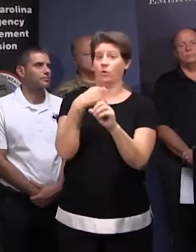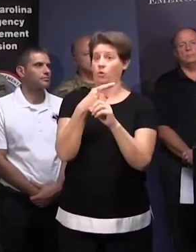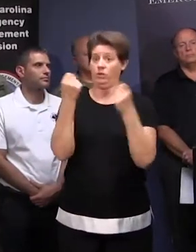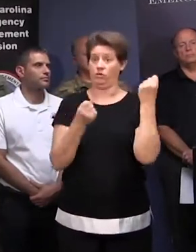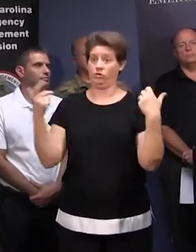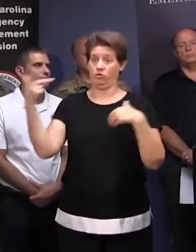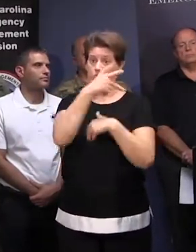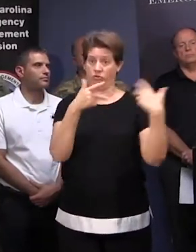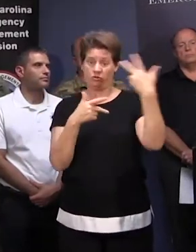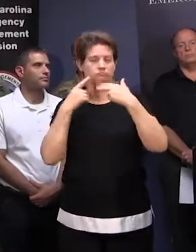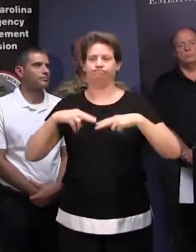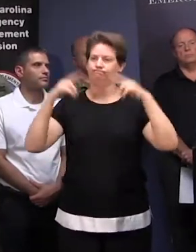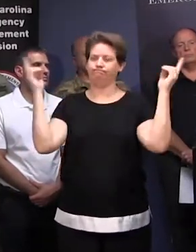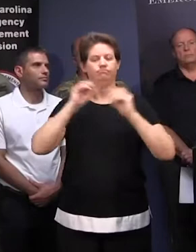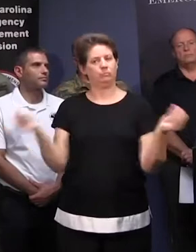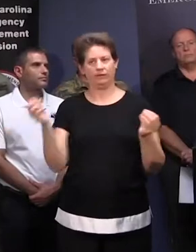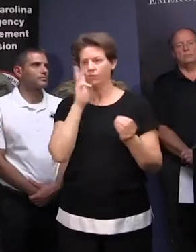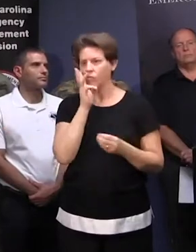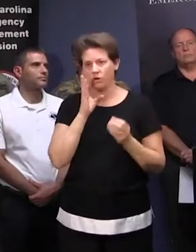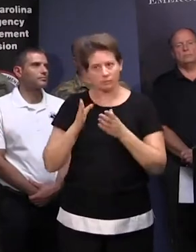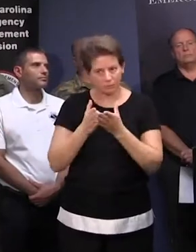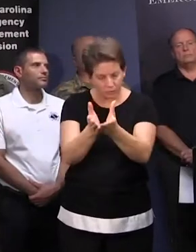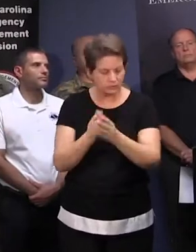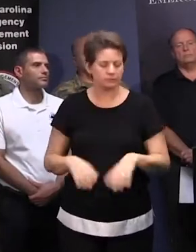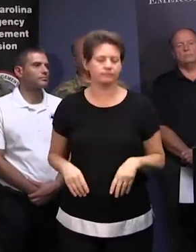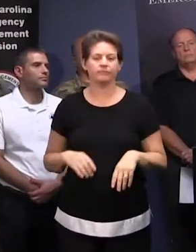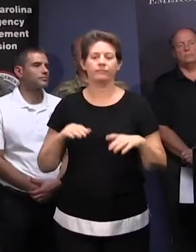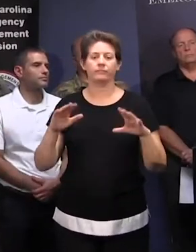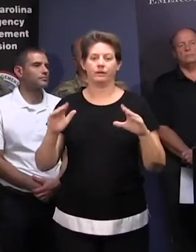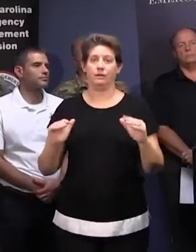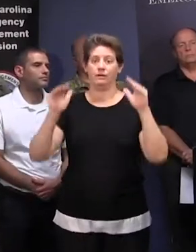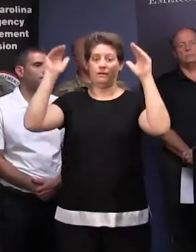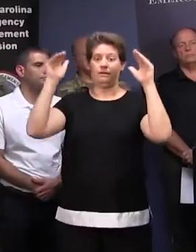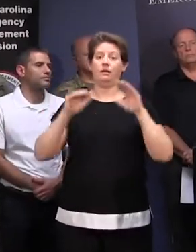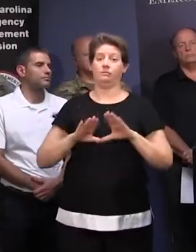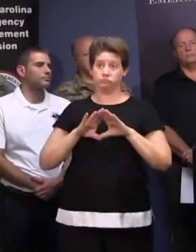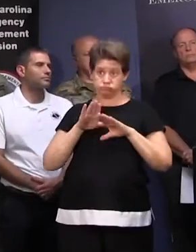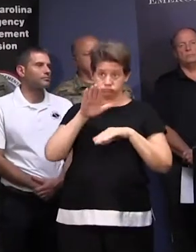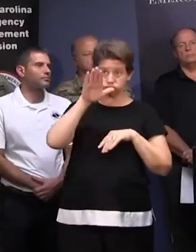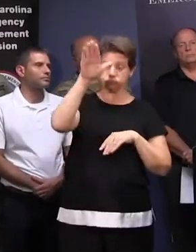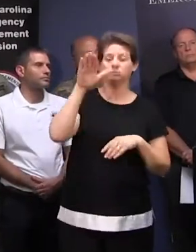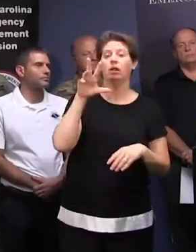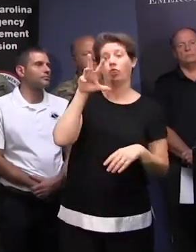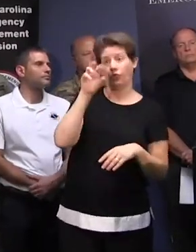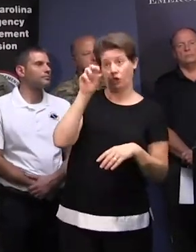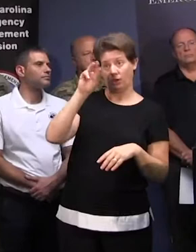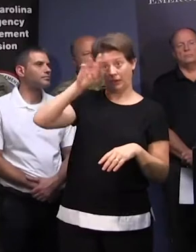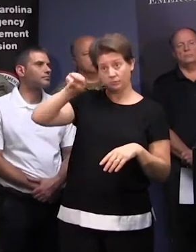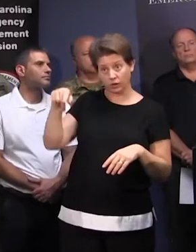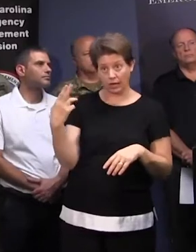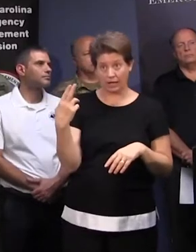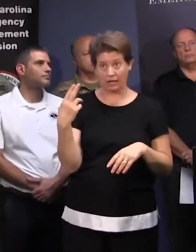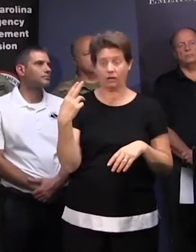can cross, so we don't open them to marine traffic. And then on the high-level bridges, at 30 miles per hour sustained winds, high